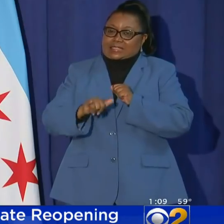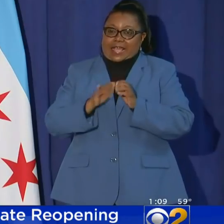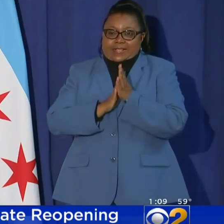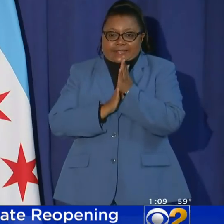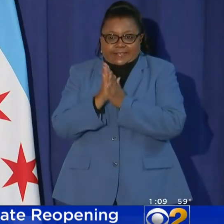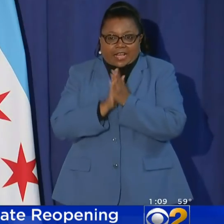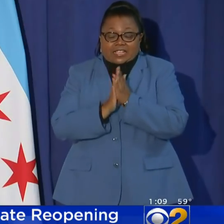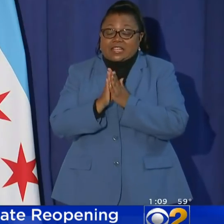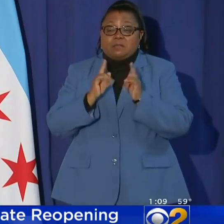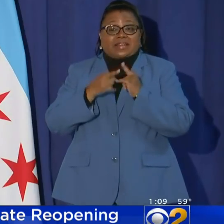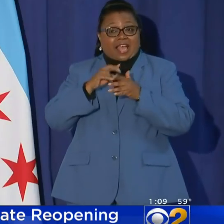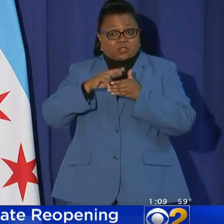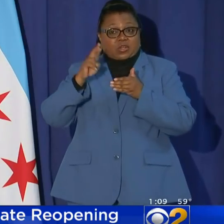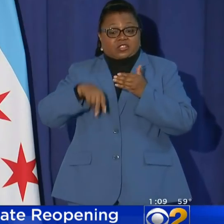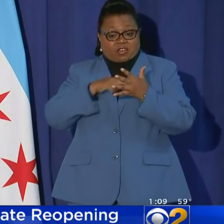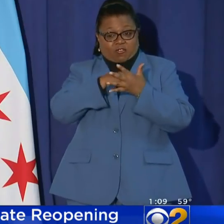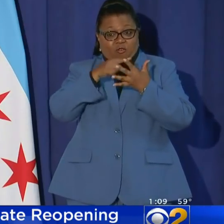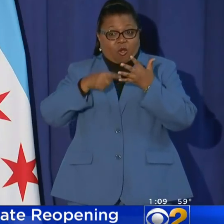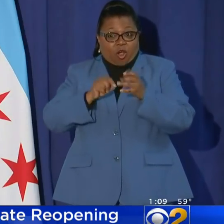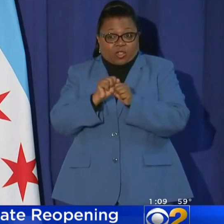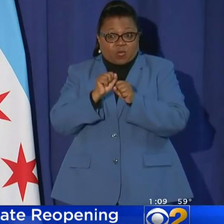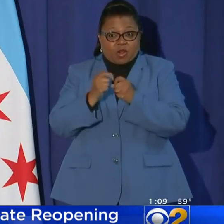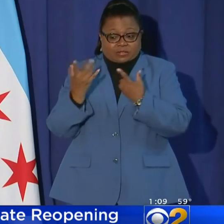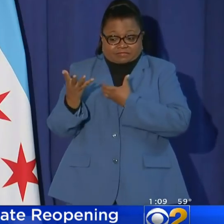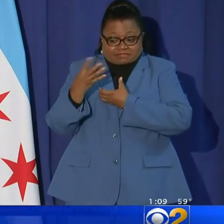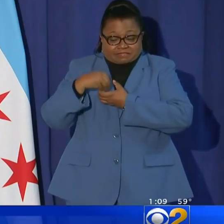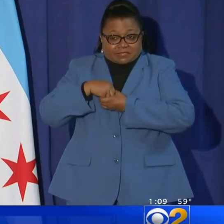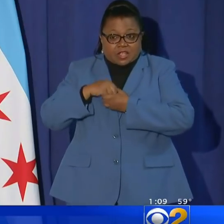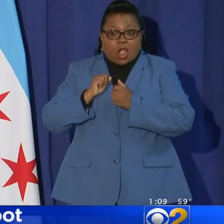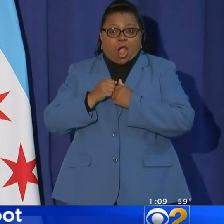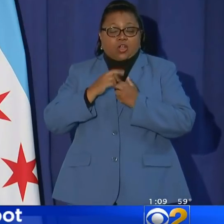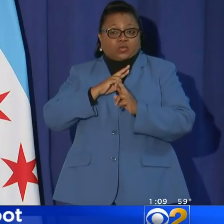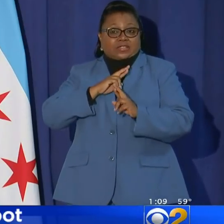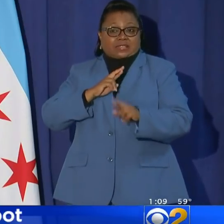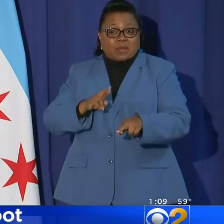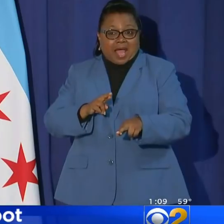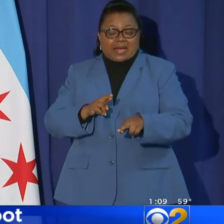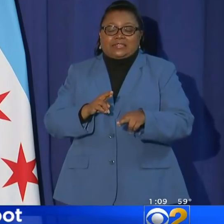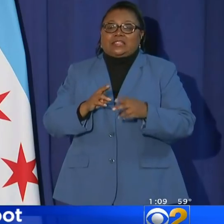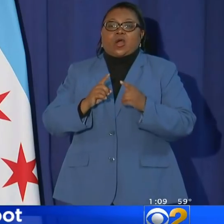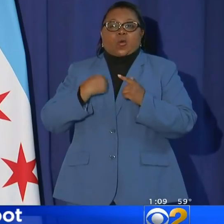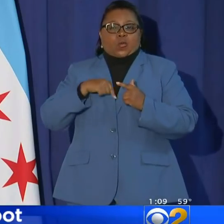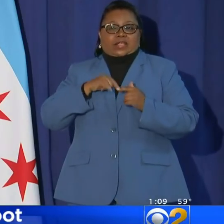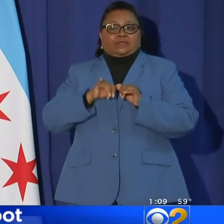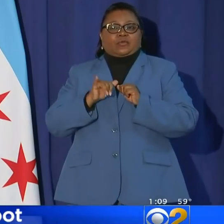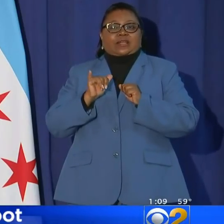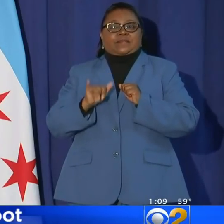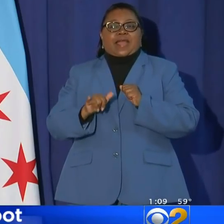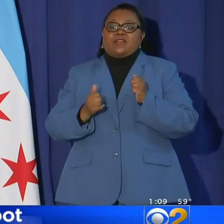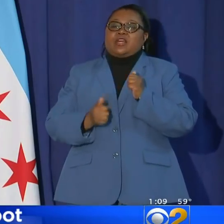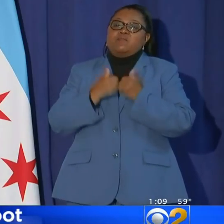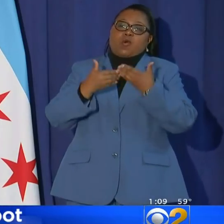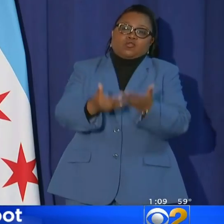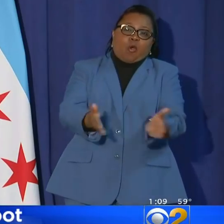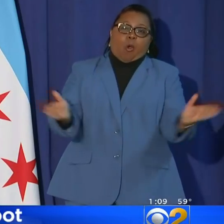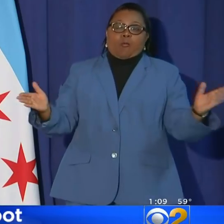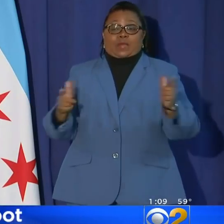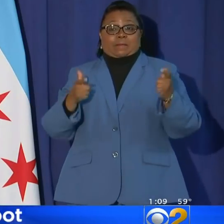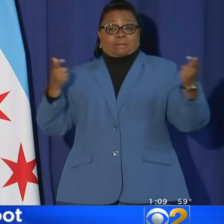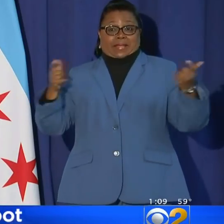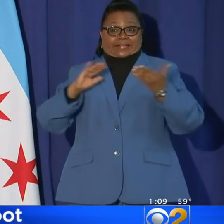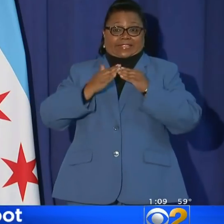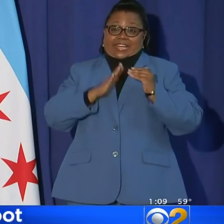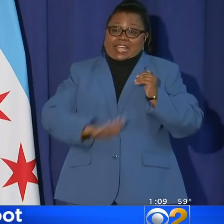diligent. But as a result of all the work that's gone into our response, we remain the most open big city